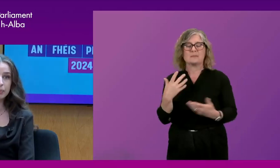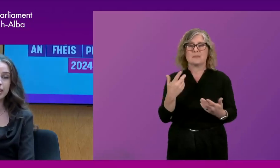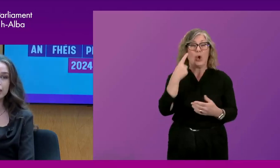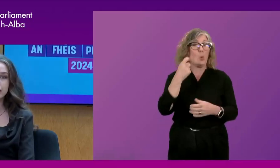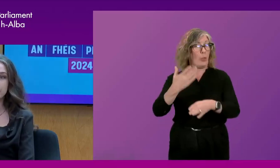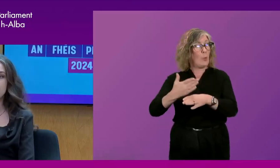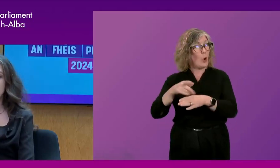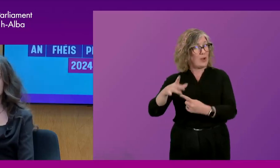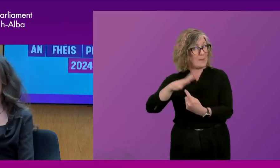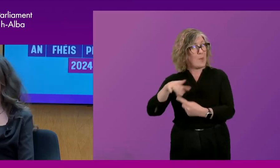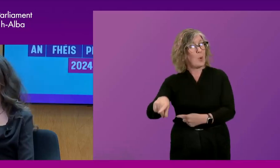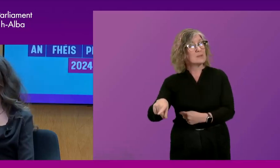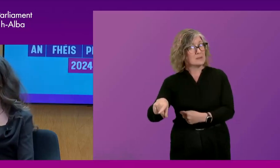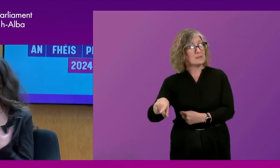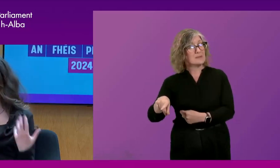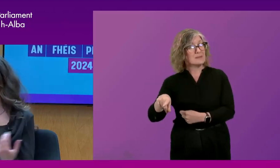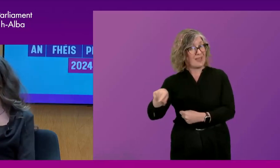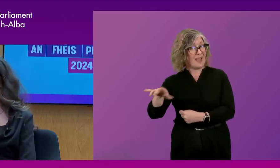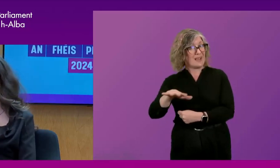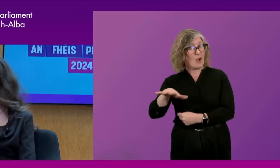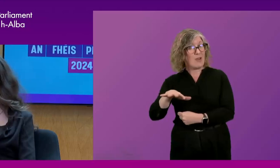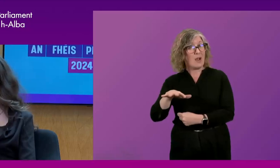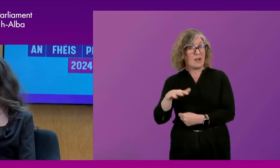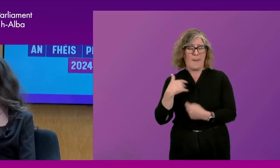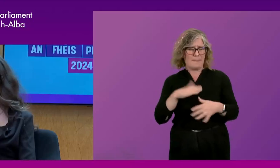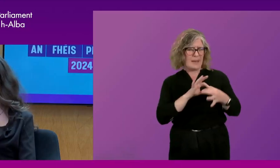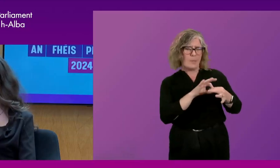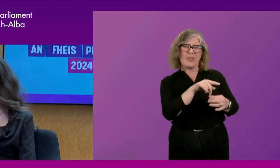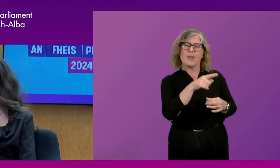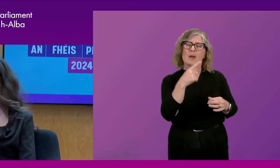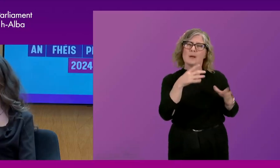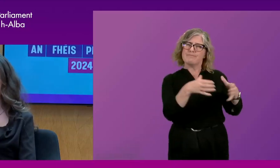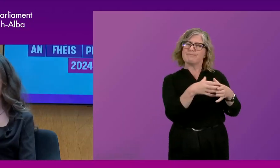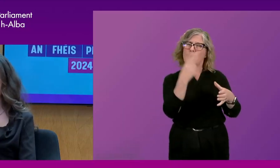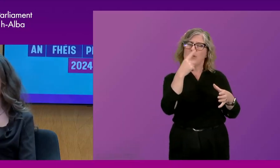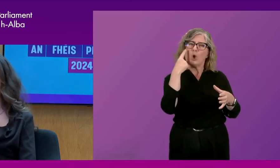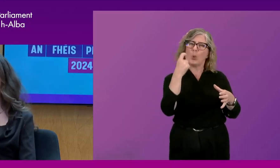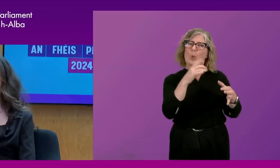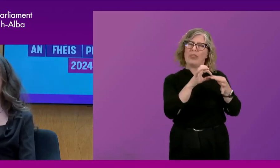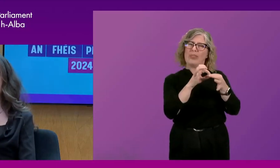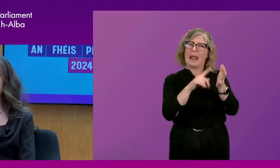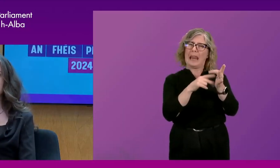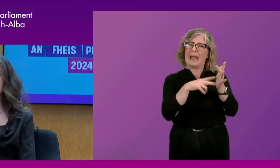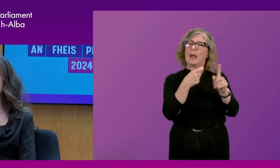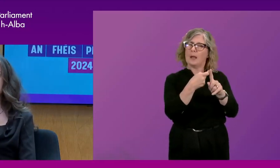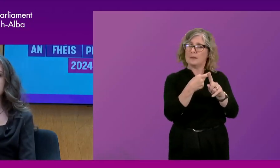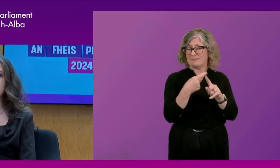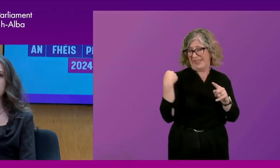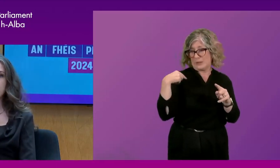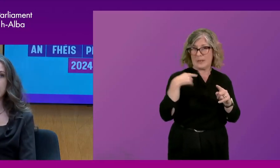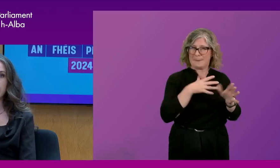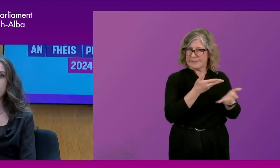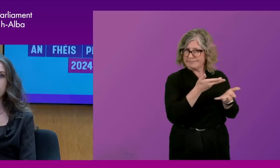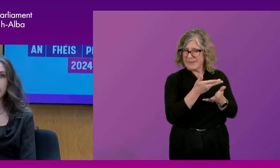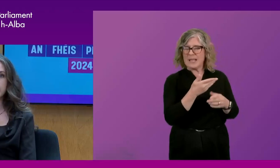aspect. Um, youth work, I was speaking to YouthLink about it, um, earlier this week. It provided for